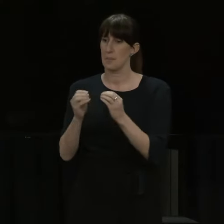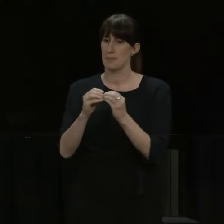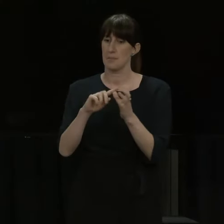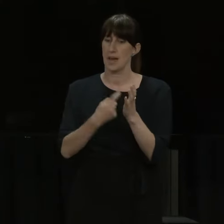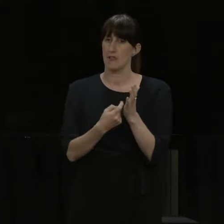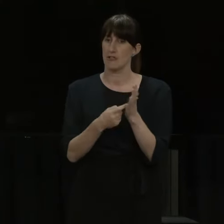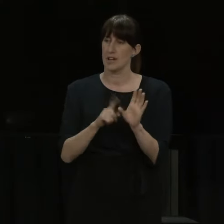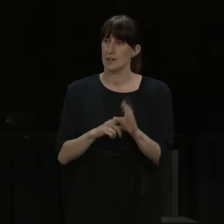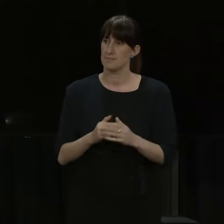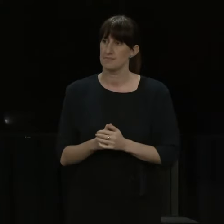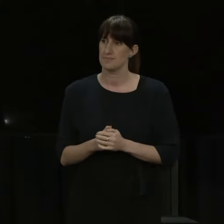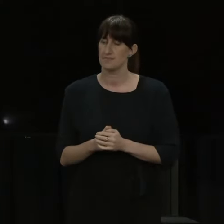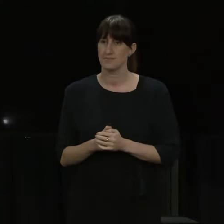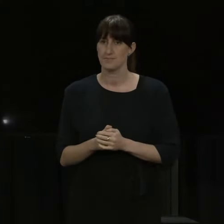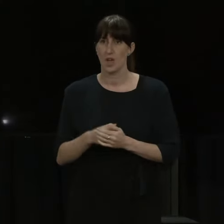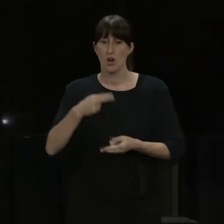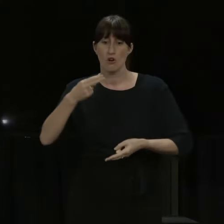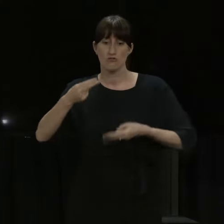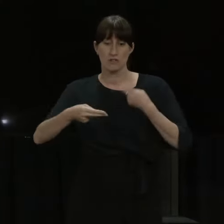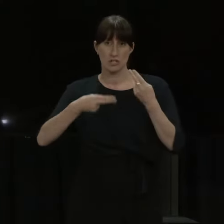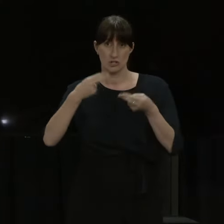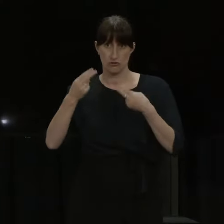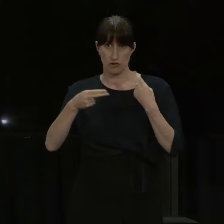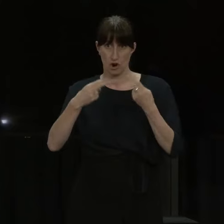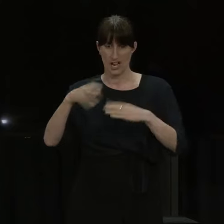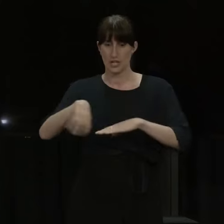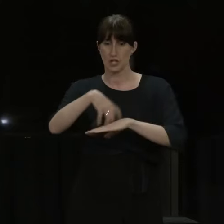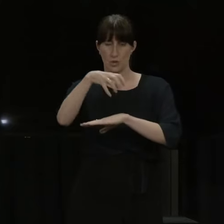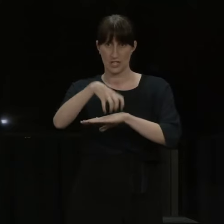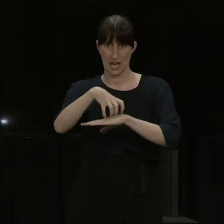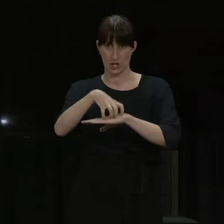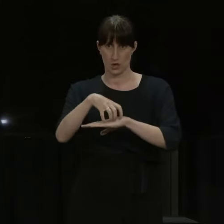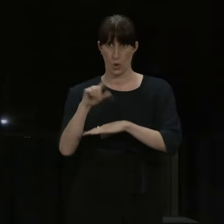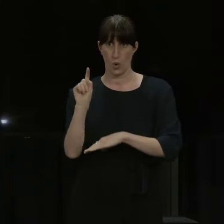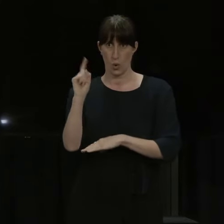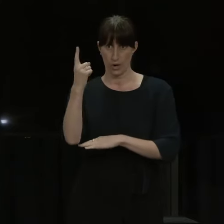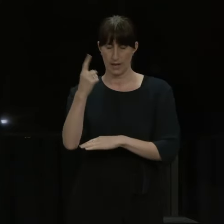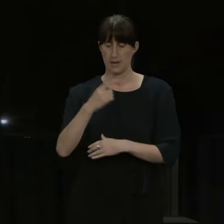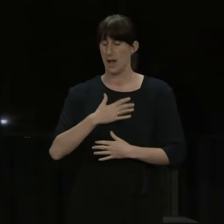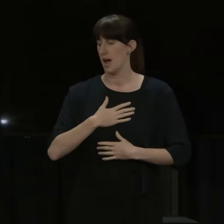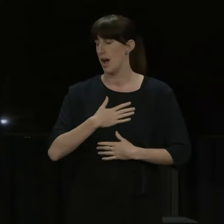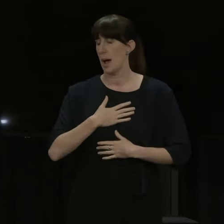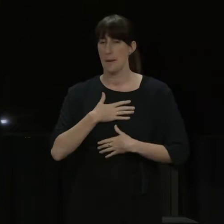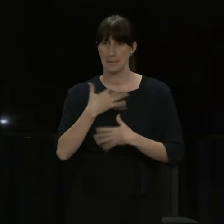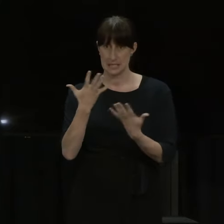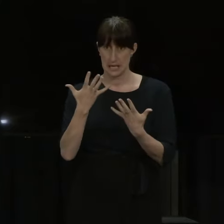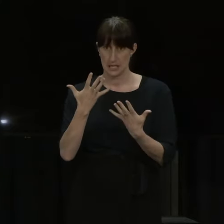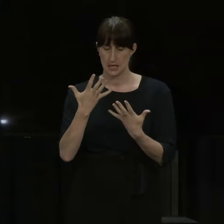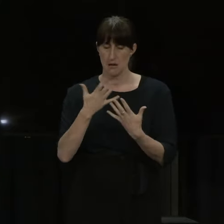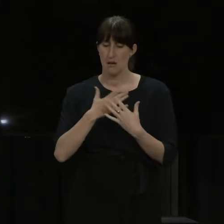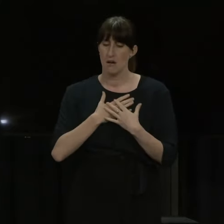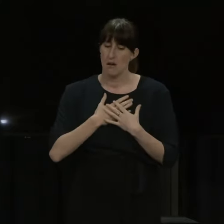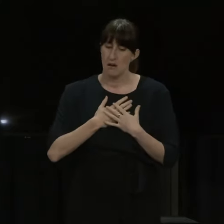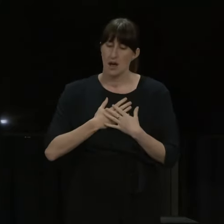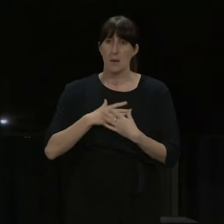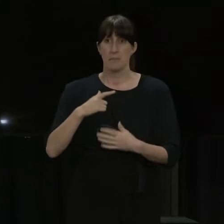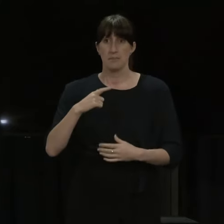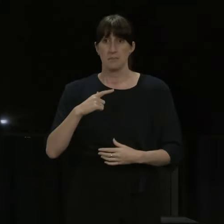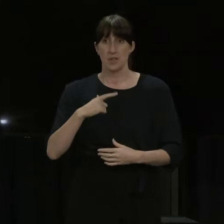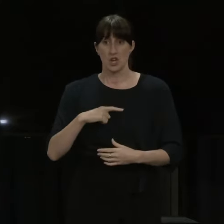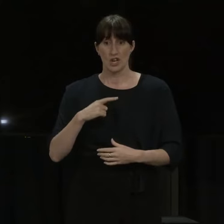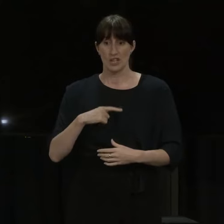The Restaurant Association in Auckland is quite upset. They said they're absolutely crushed that they've been closed now